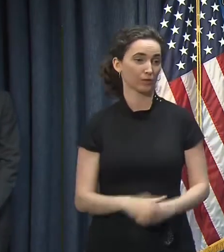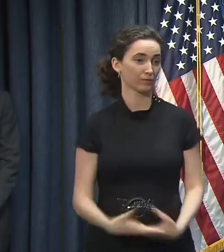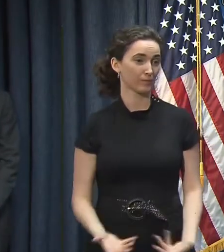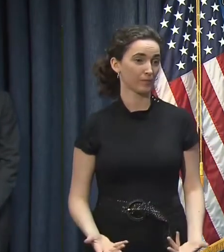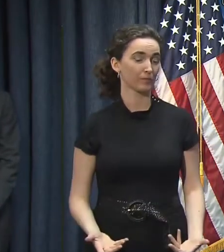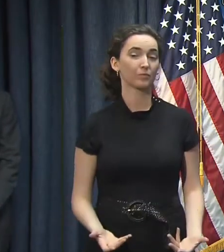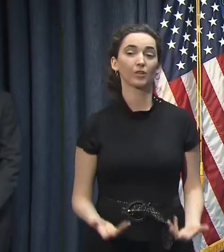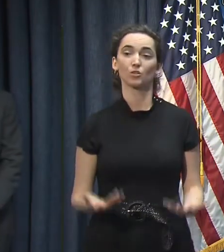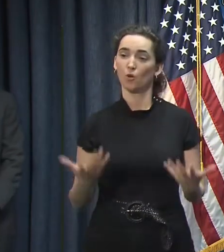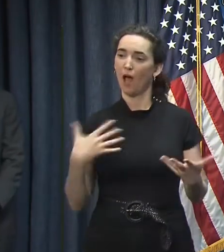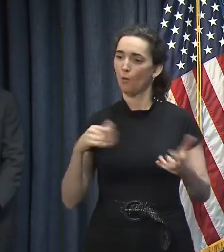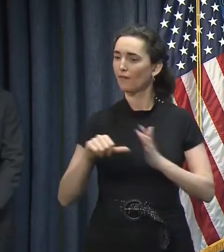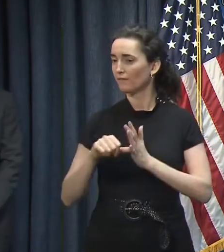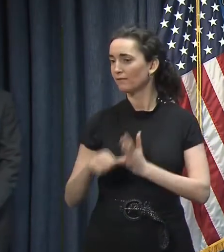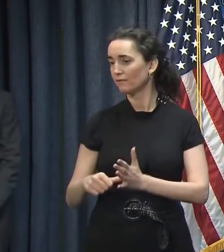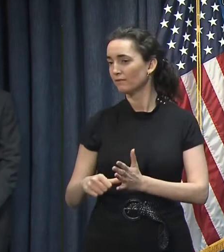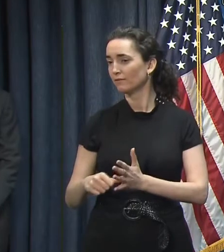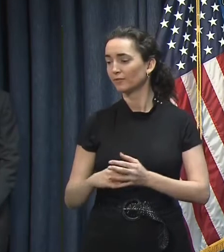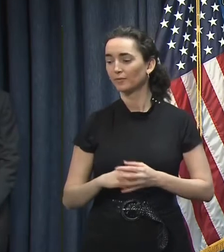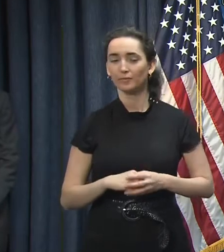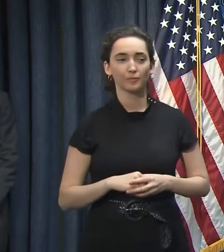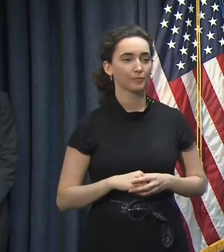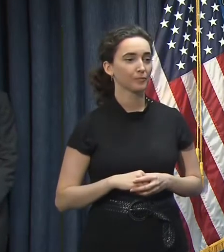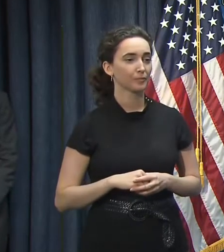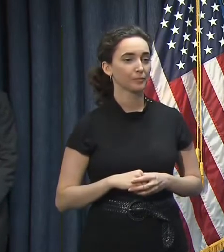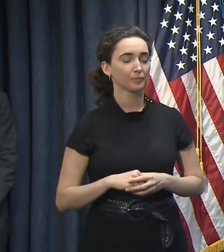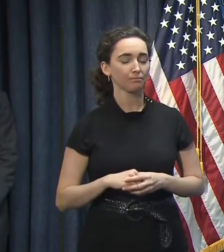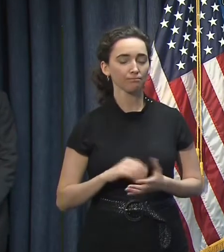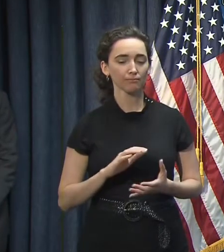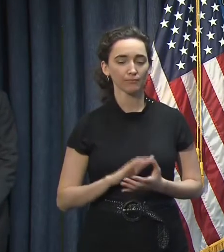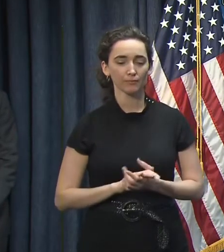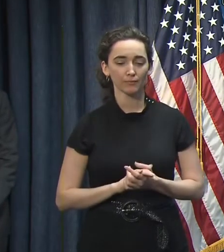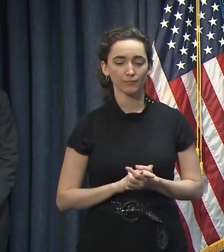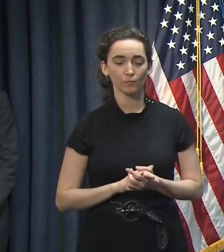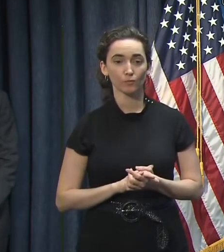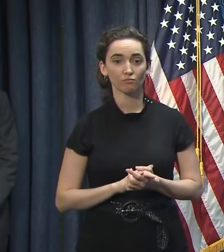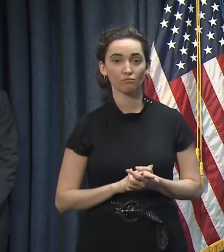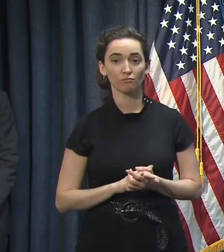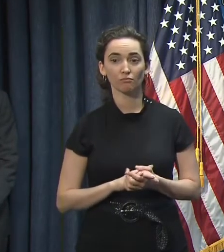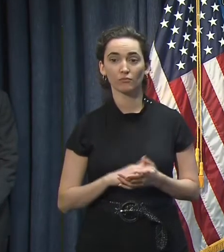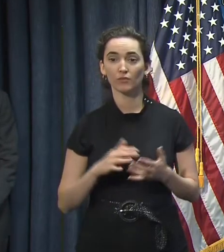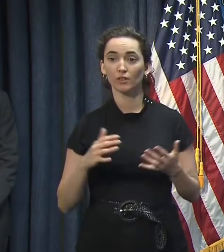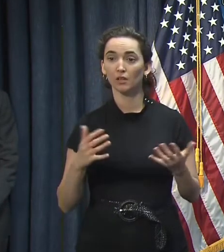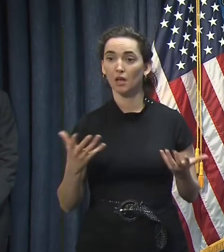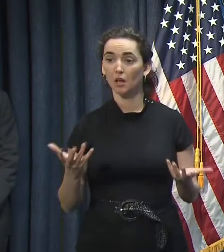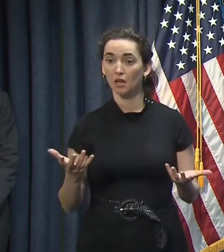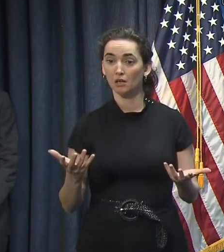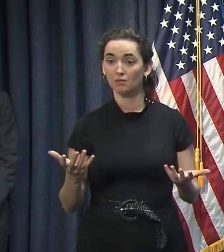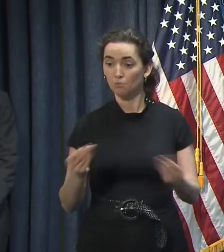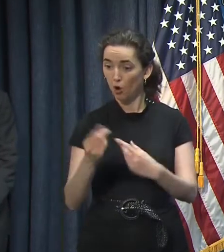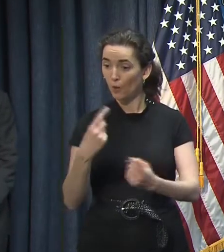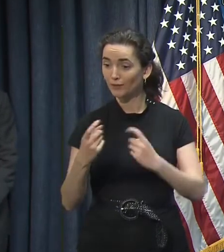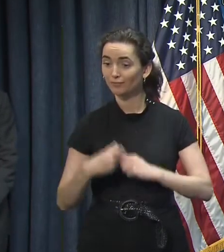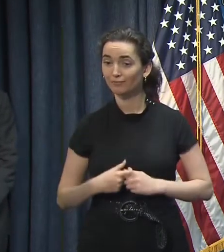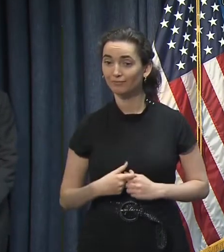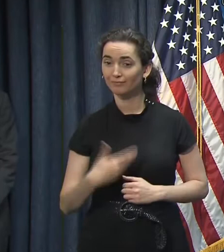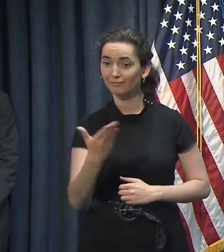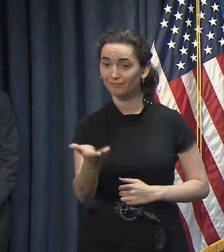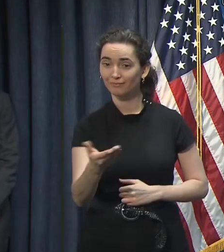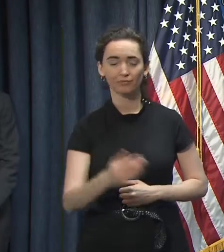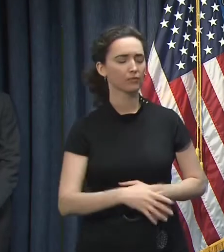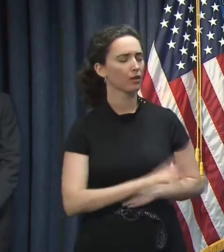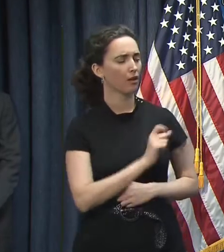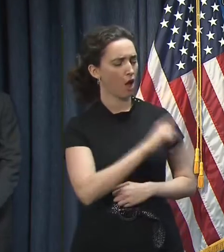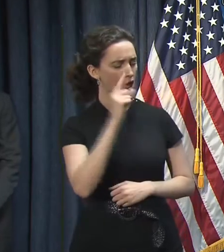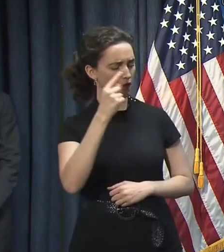so I wanted to share all that with you. And with that, I will resume my questions. Yes. Governor,